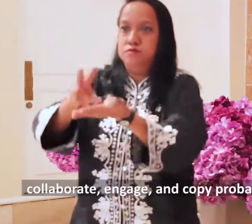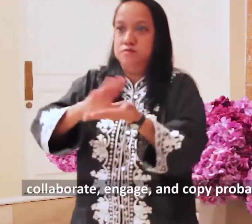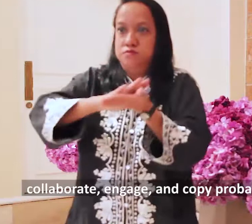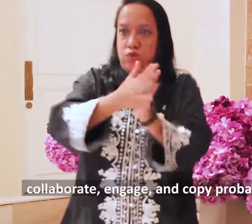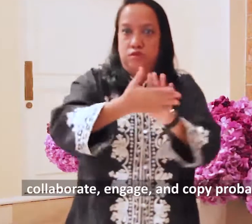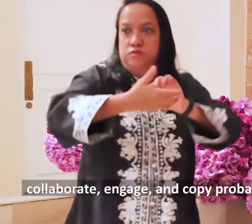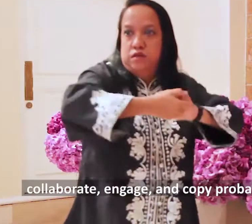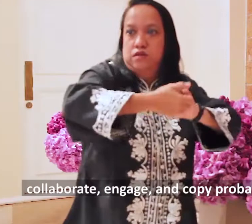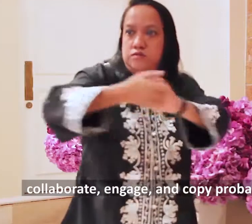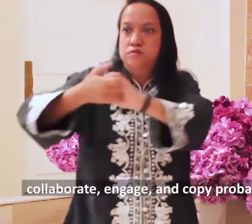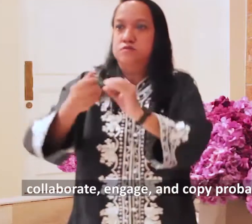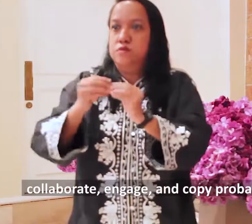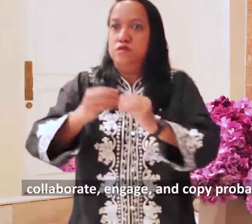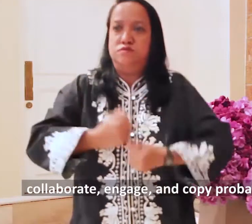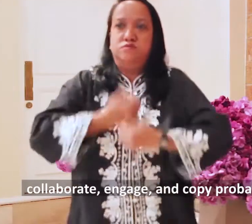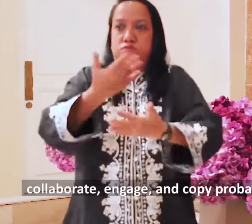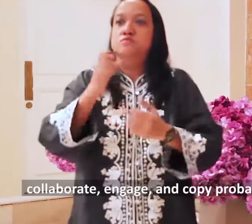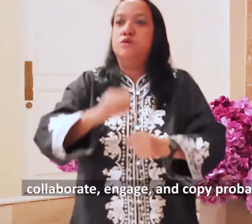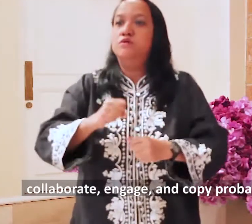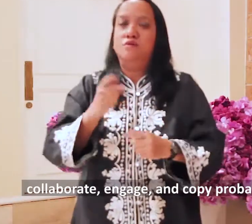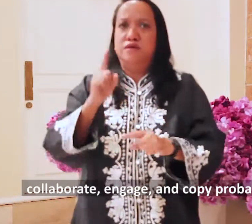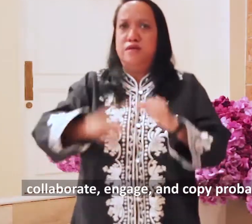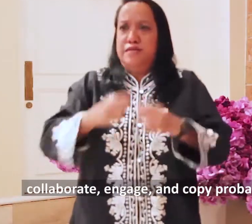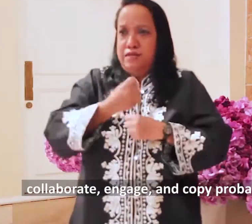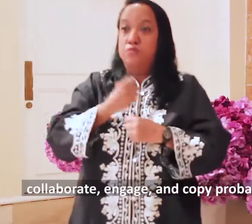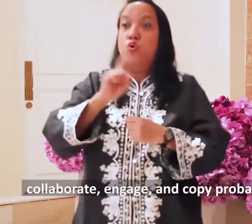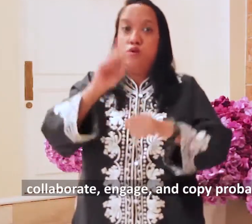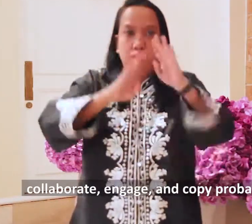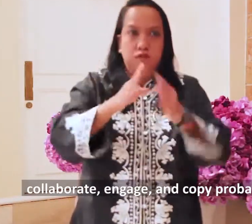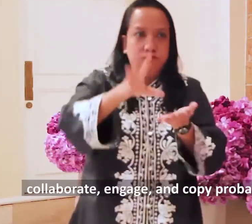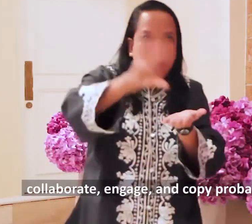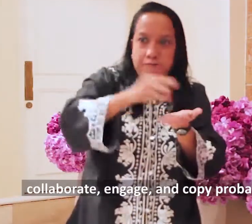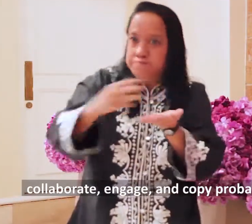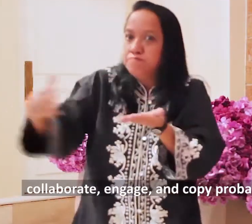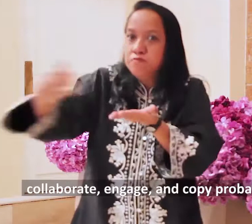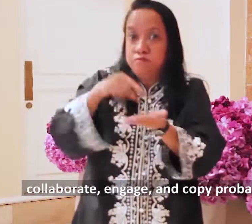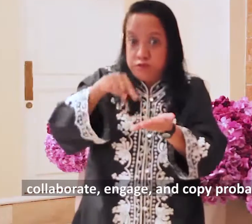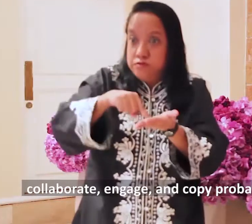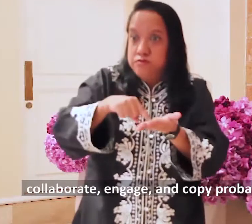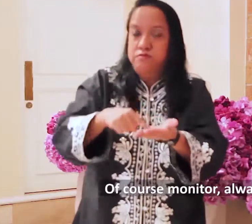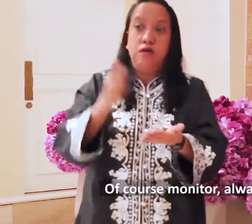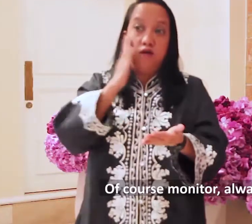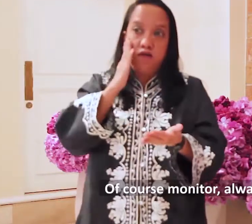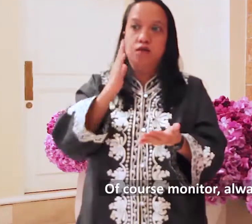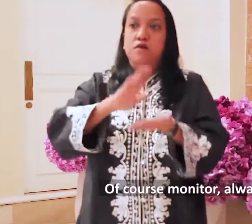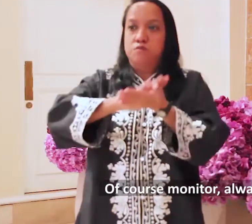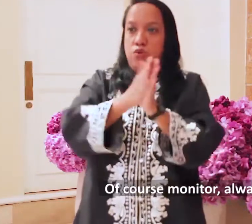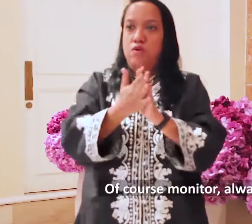collaborate, engage, and do the best practices. And,